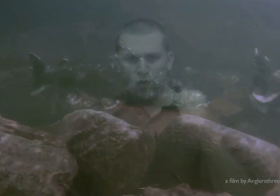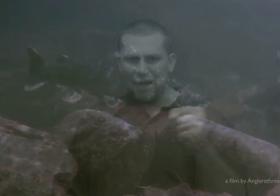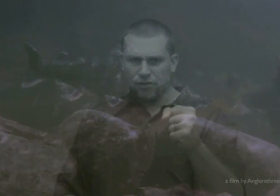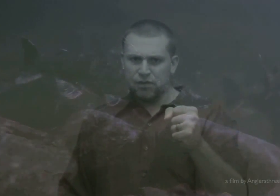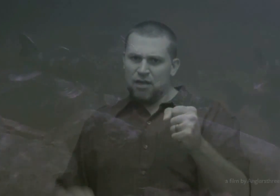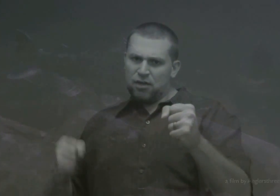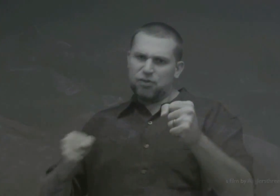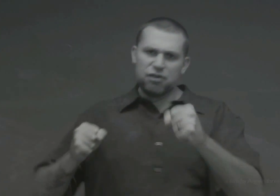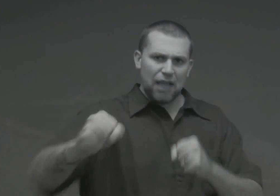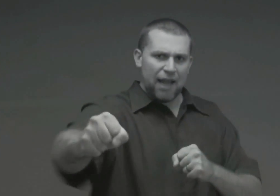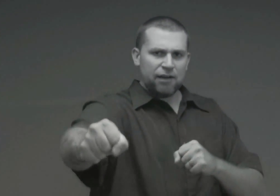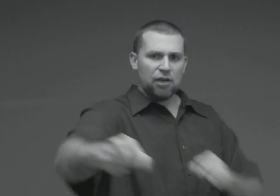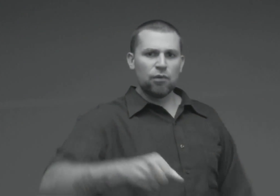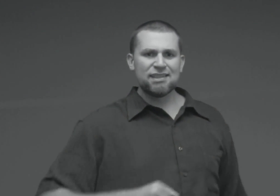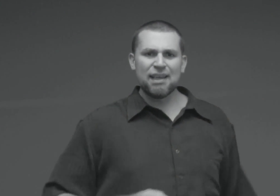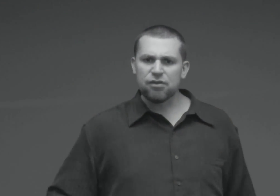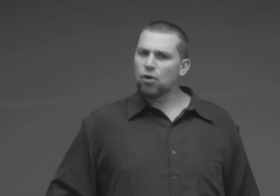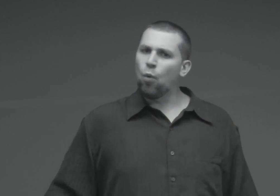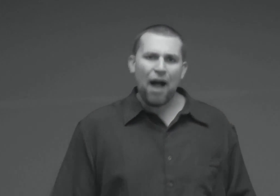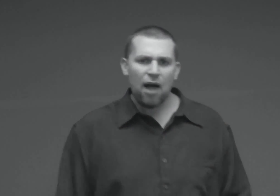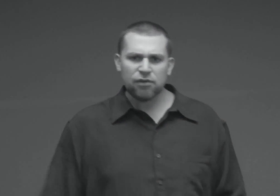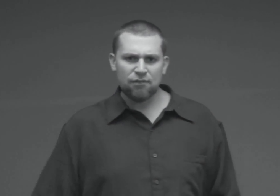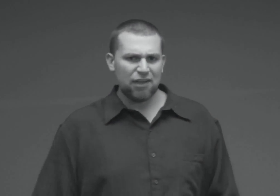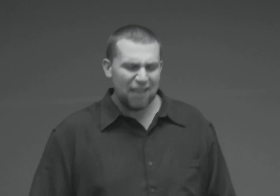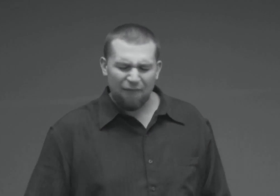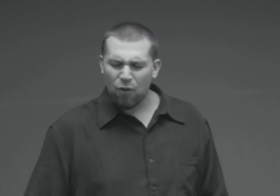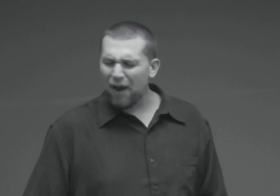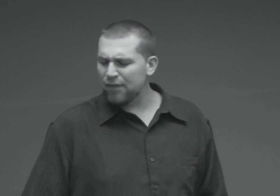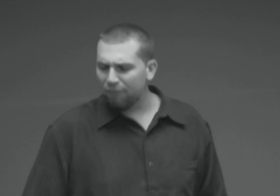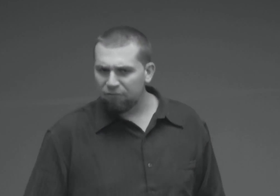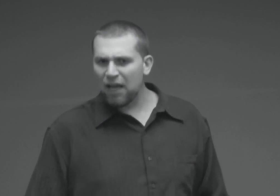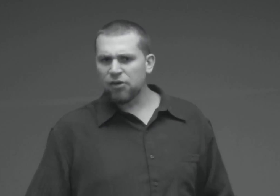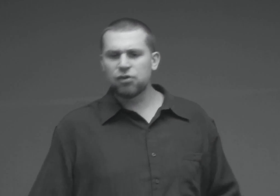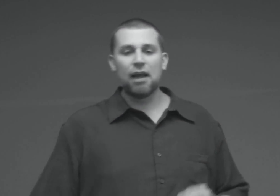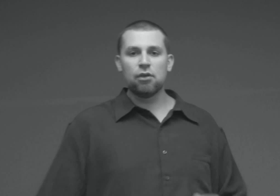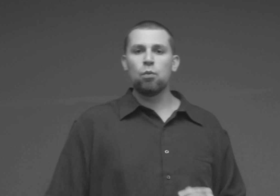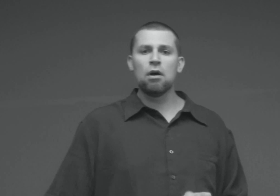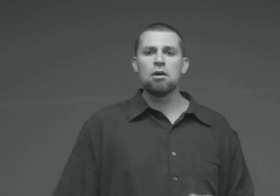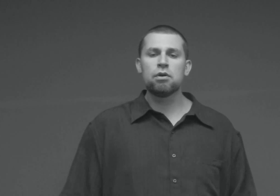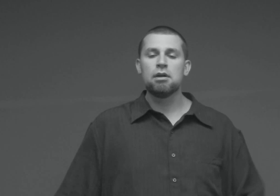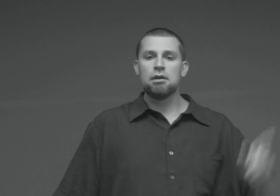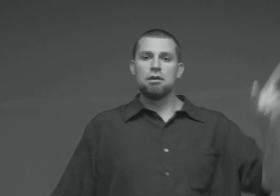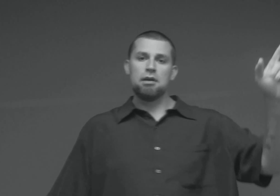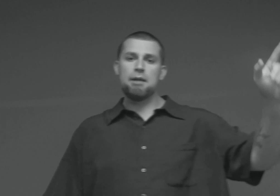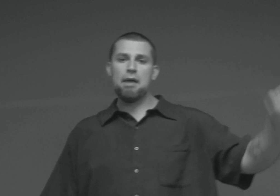grace to stand and resist the wiles of the devil and the flesh and the world. Amen.